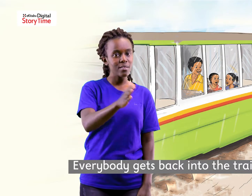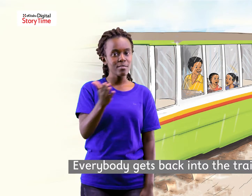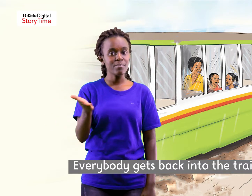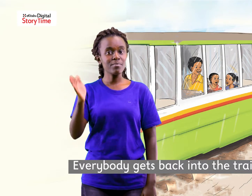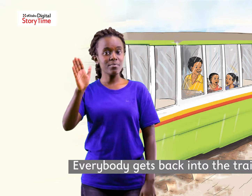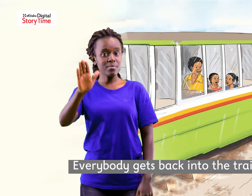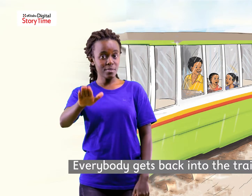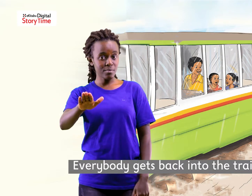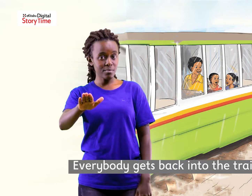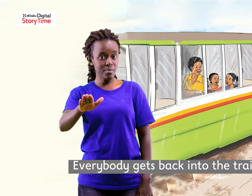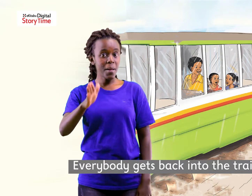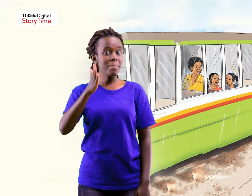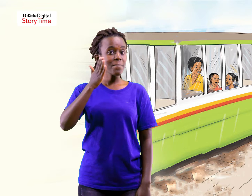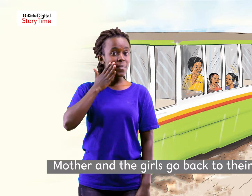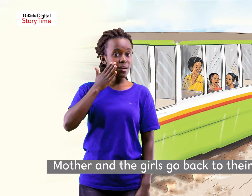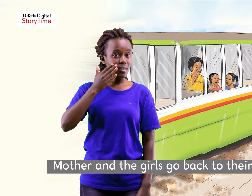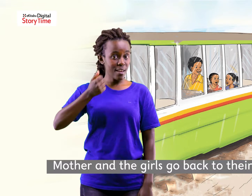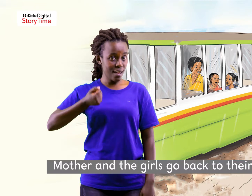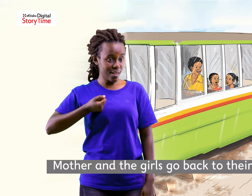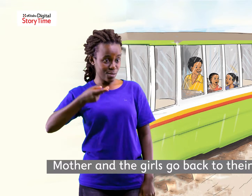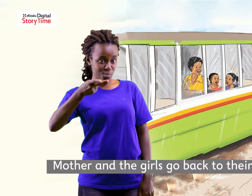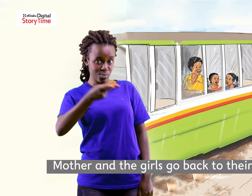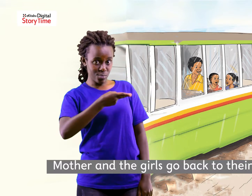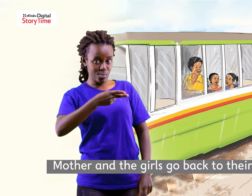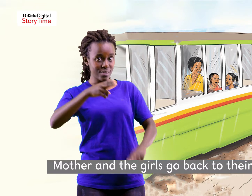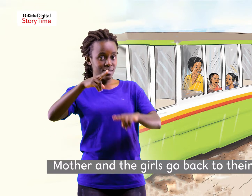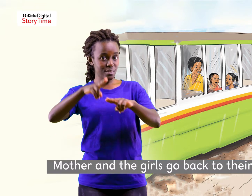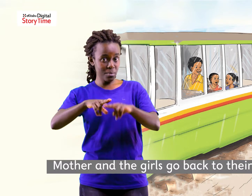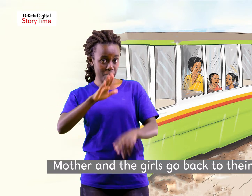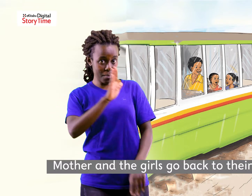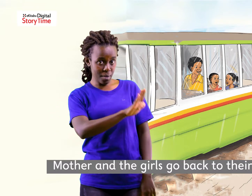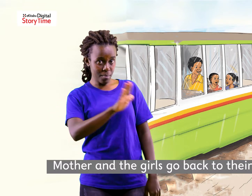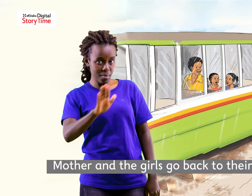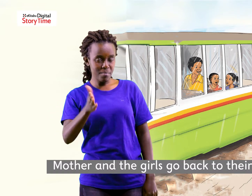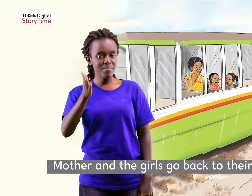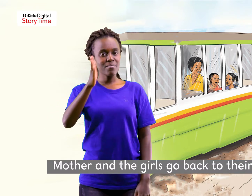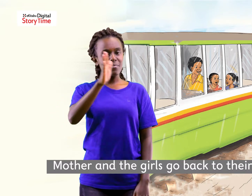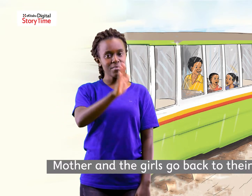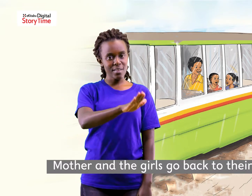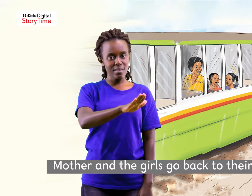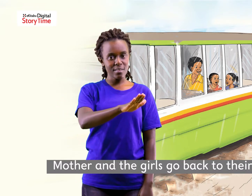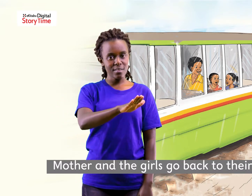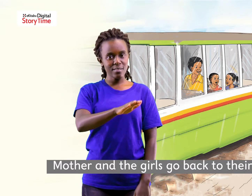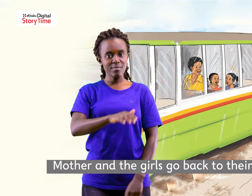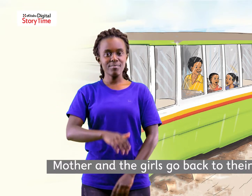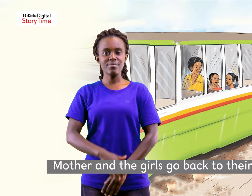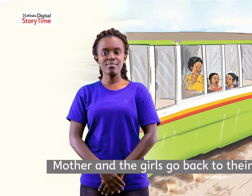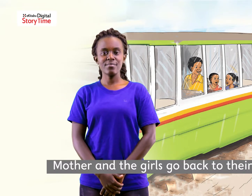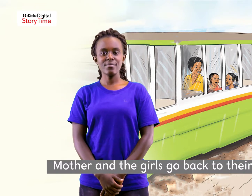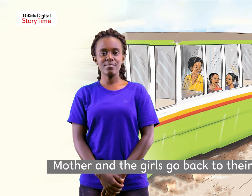Everybody gets back into the train. Mother and the girls go back to their seats.